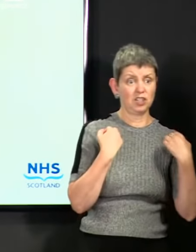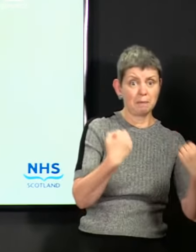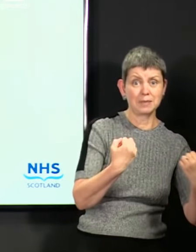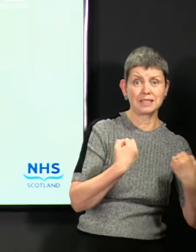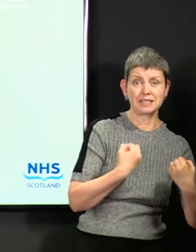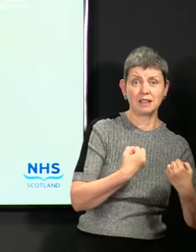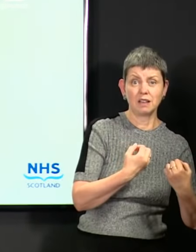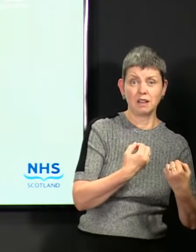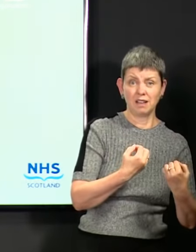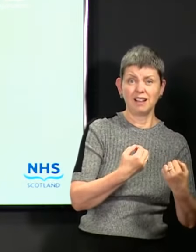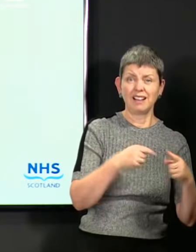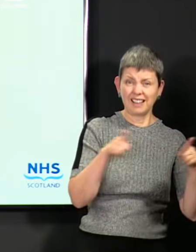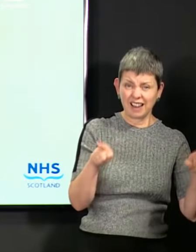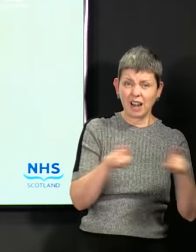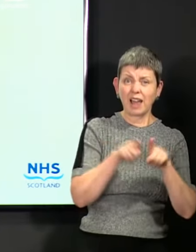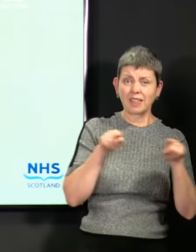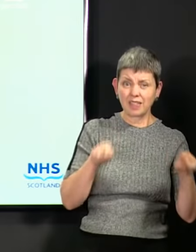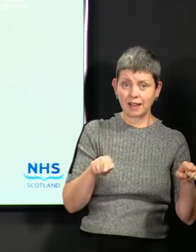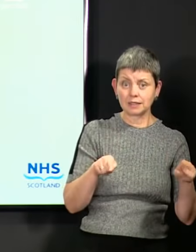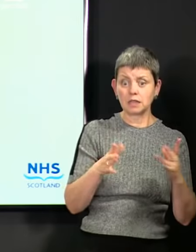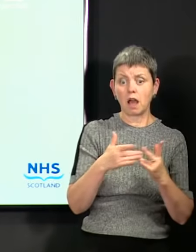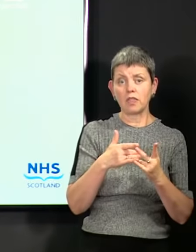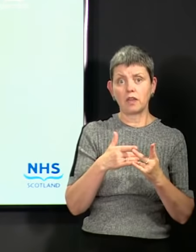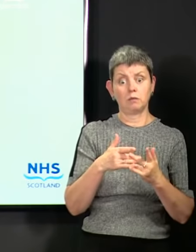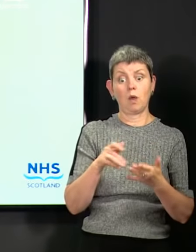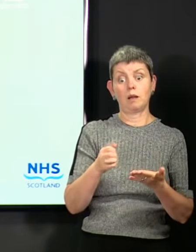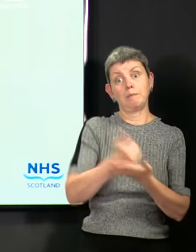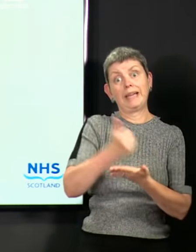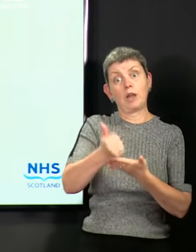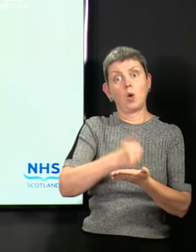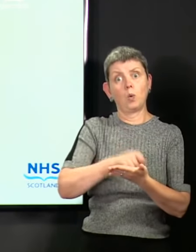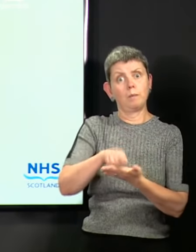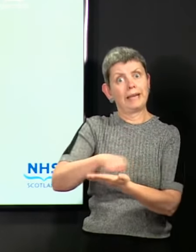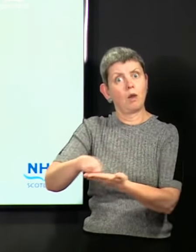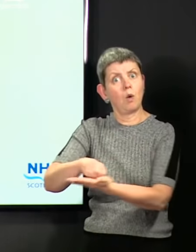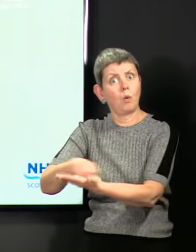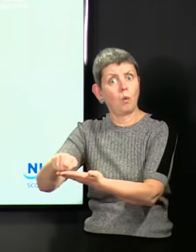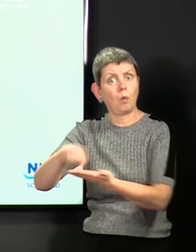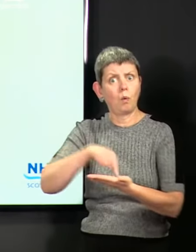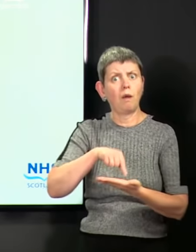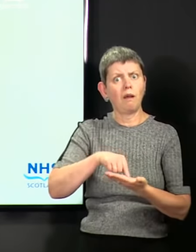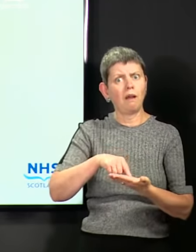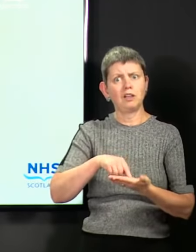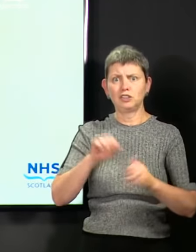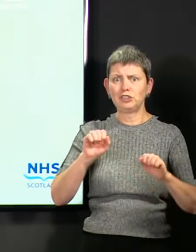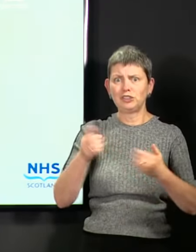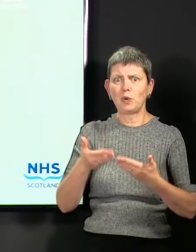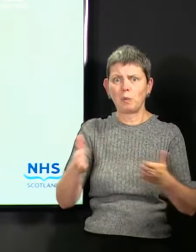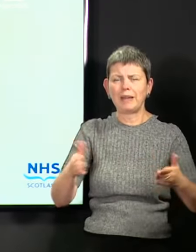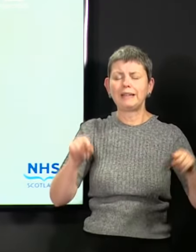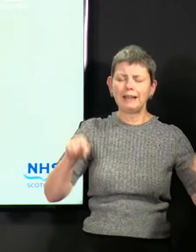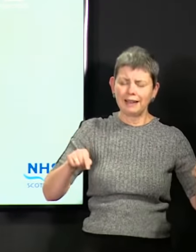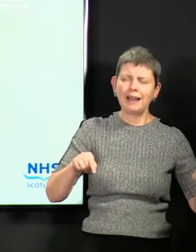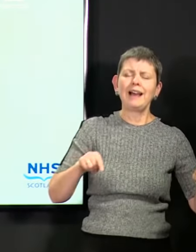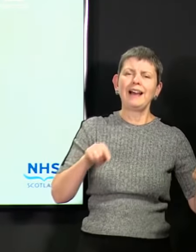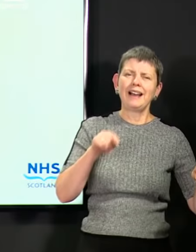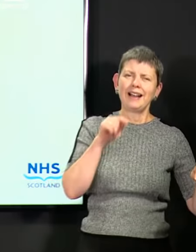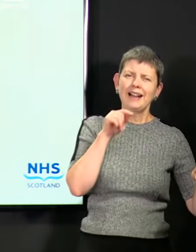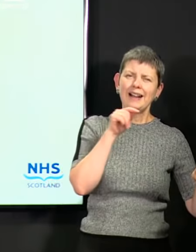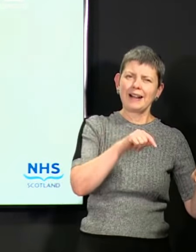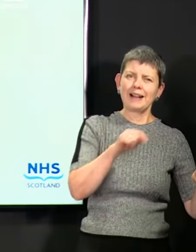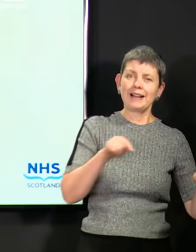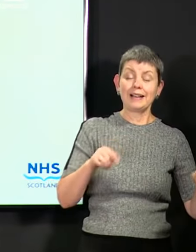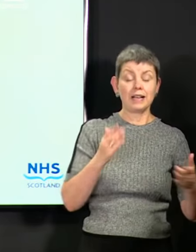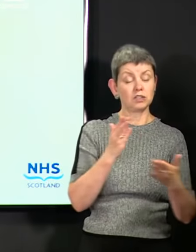other areas that we haven't yet opened, bingo halls being later on in this process. And it's really hard